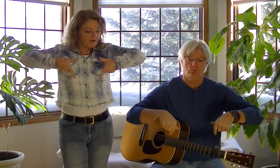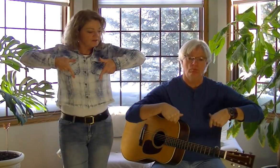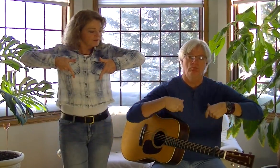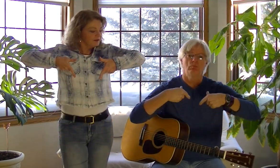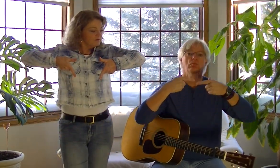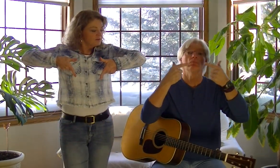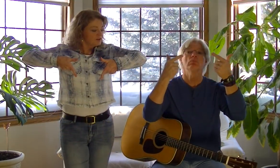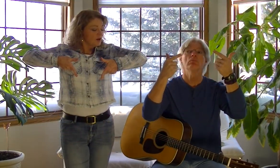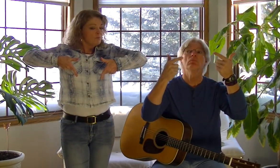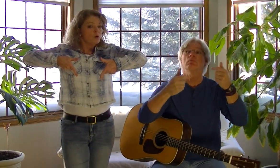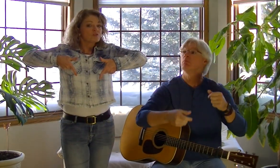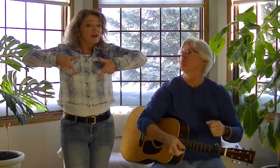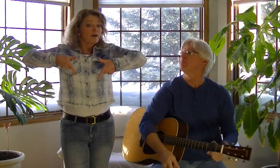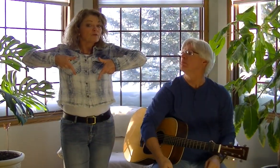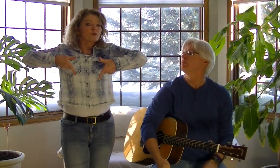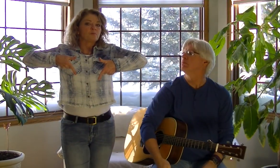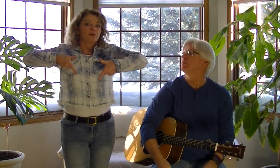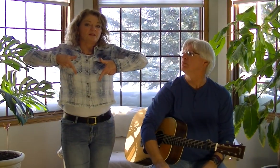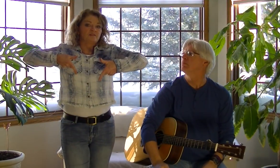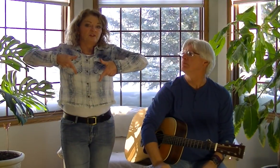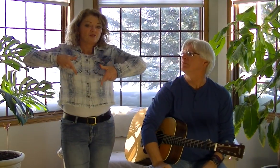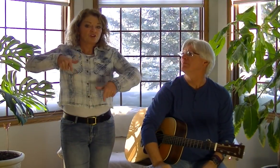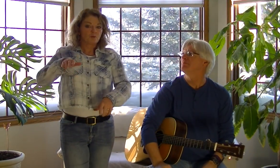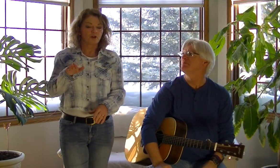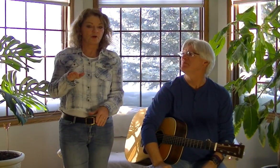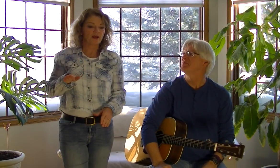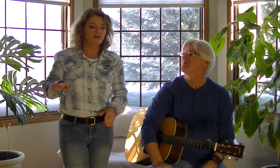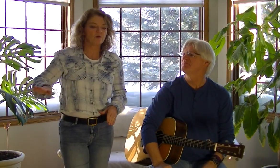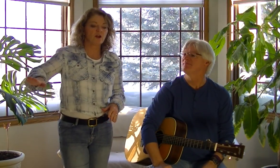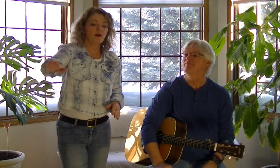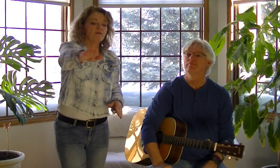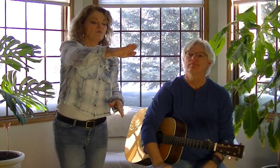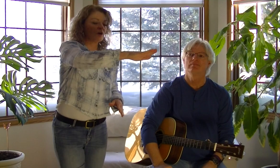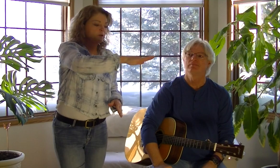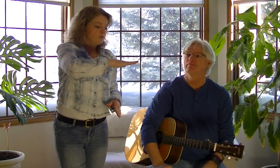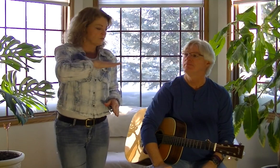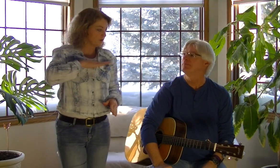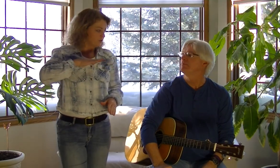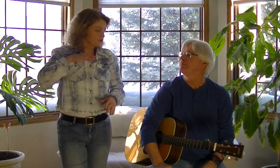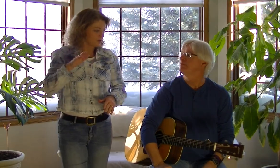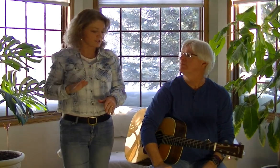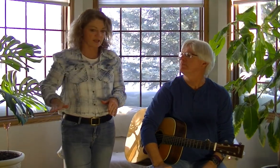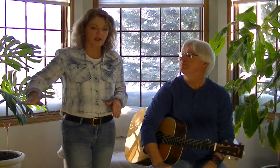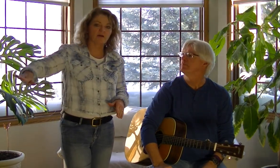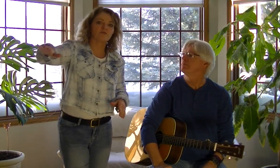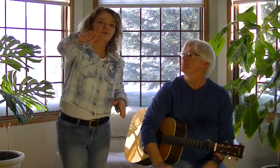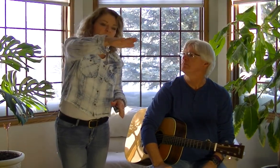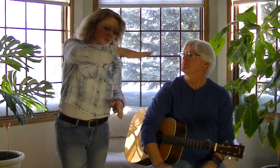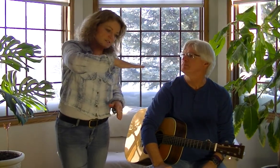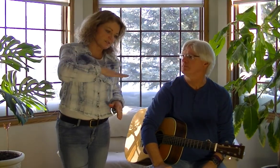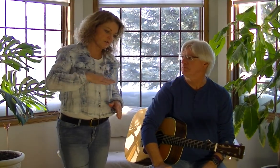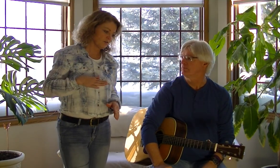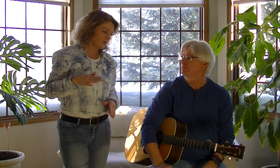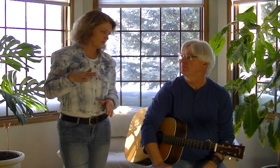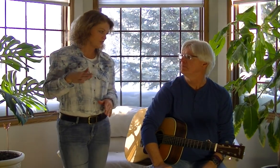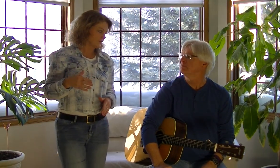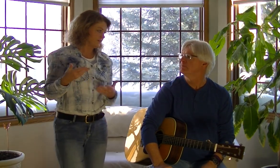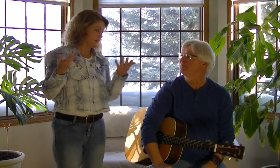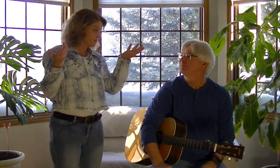And that's lives most every place. So you're putting your hand out and then rubbing in front of you. So it's like every place around you. And that's the